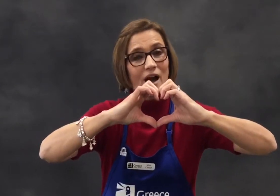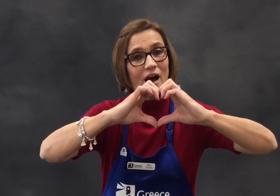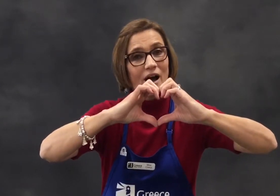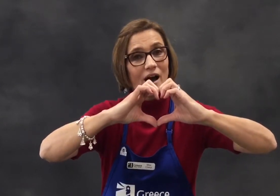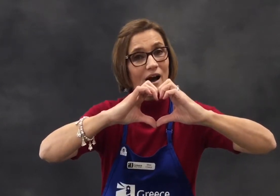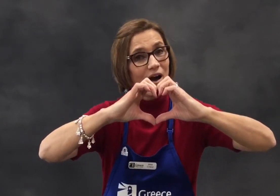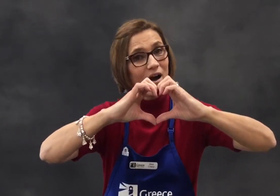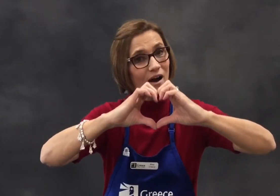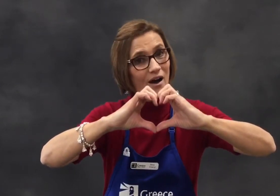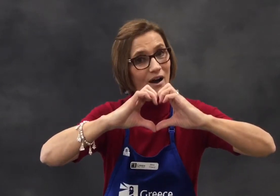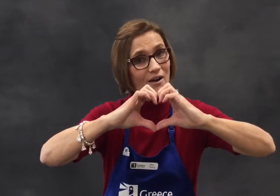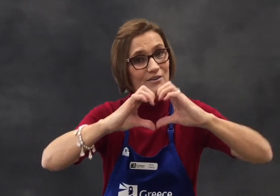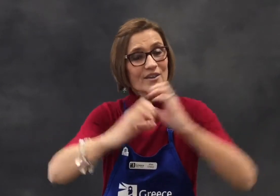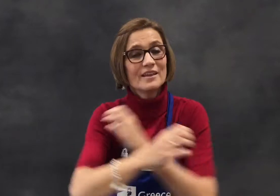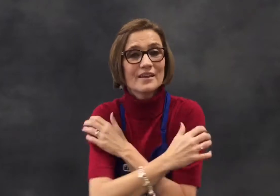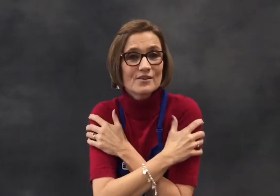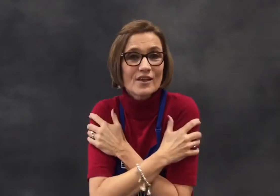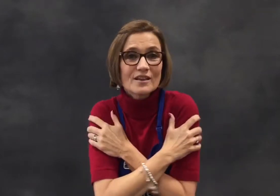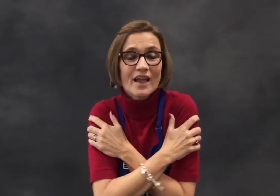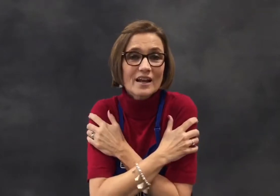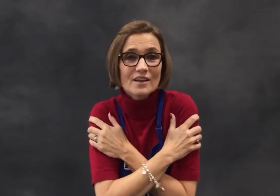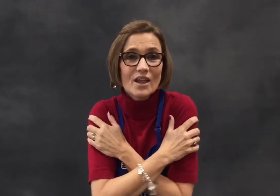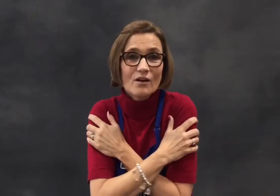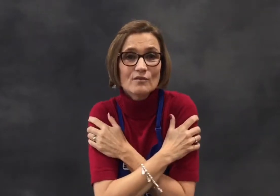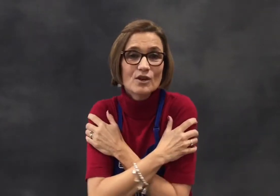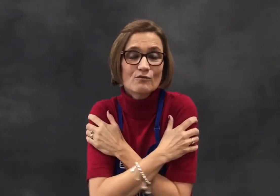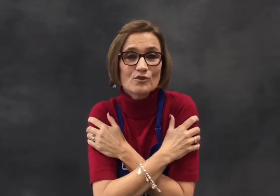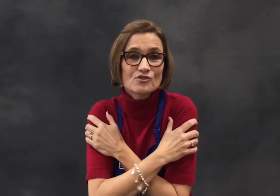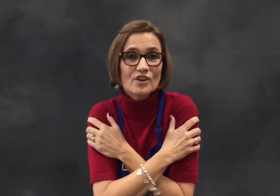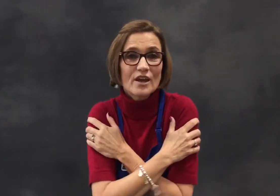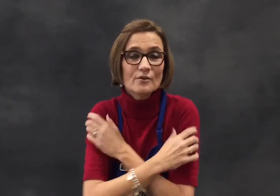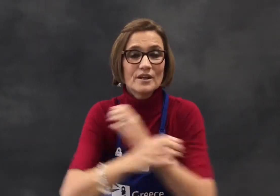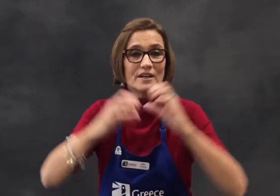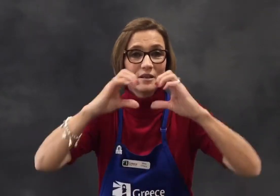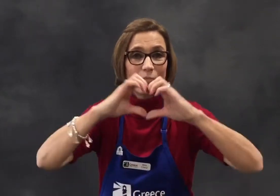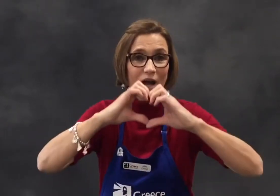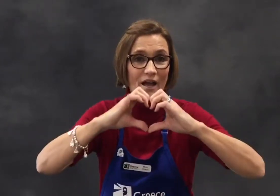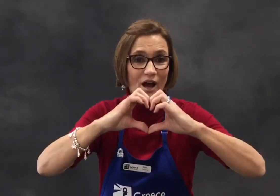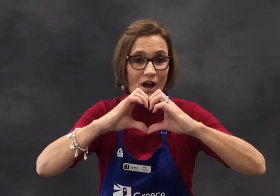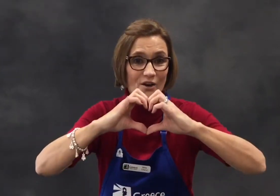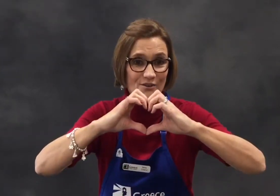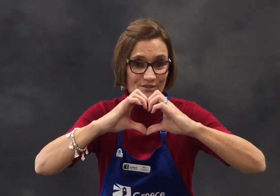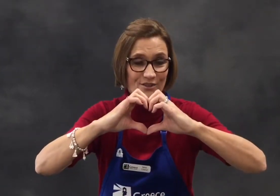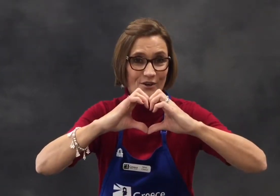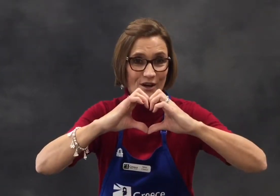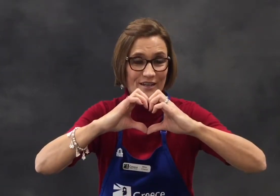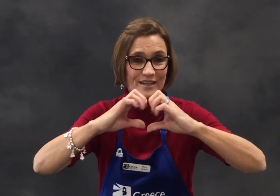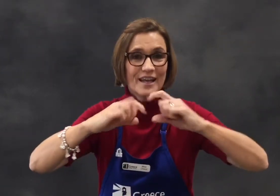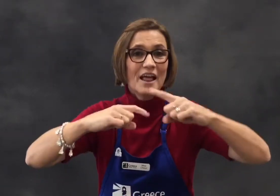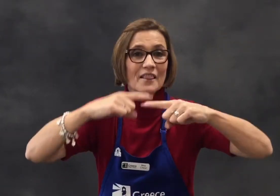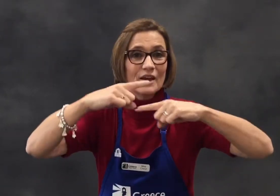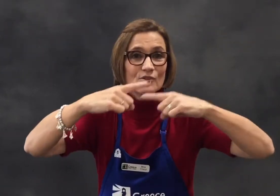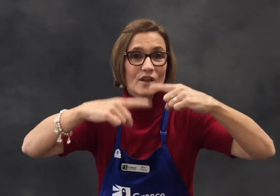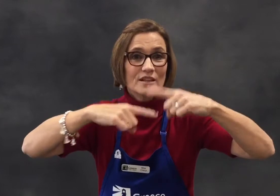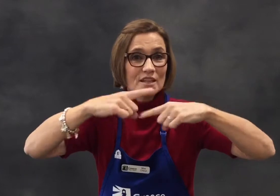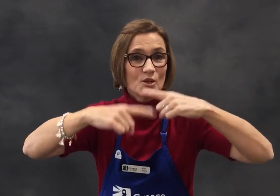heart, there's a lot of love for sharing in my heart. Good. There's a little